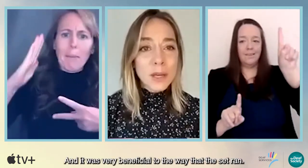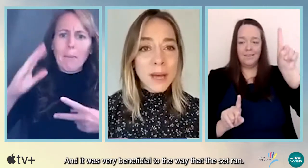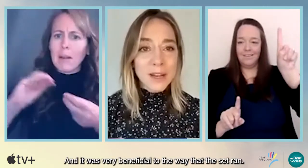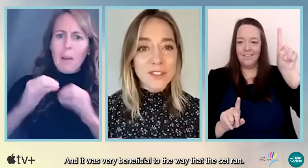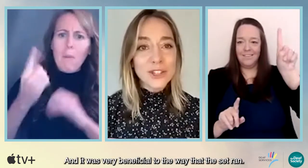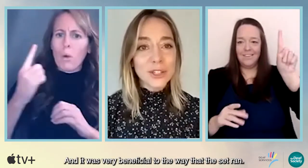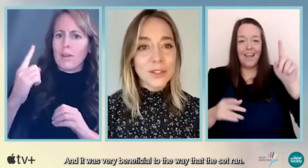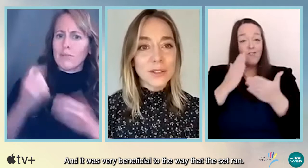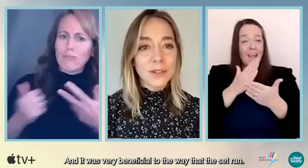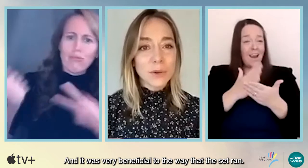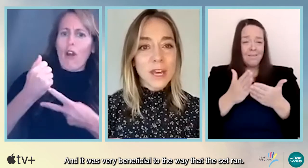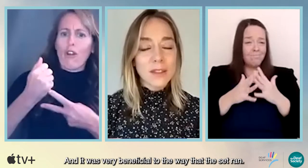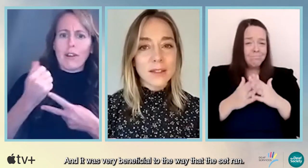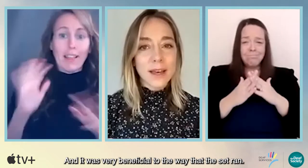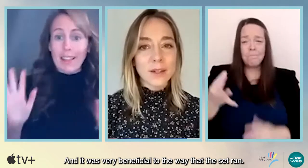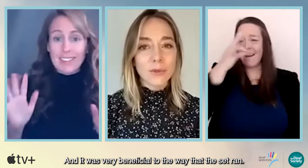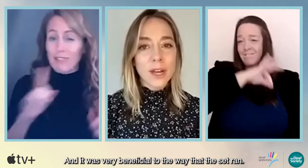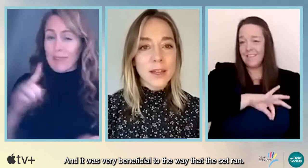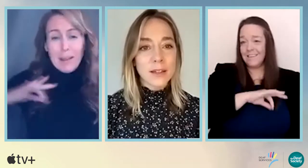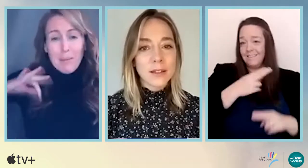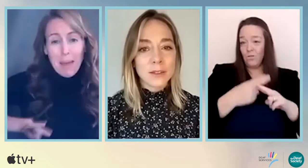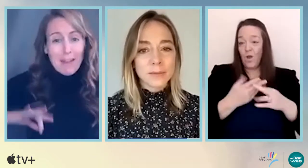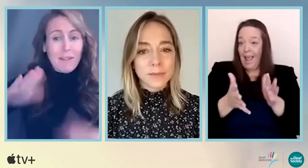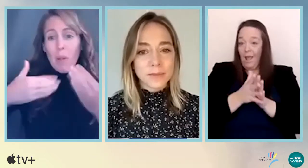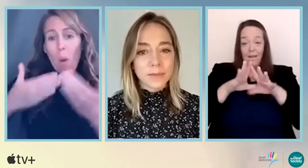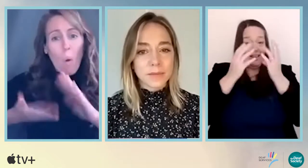very beneficial to the way that the set ran.